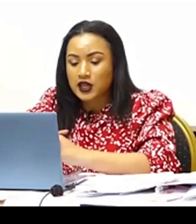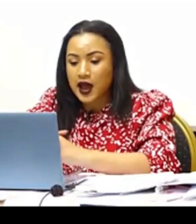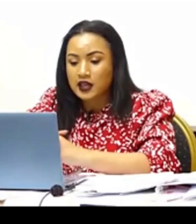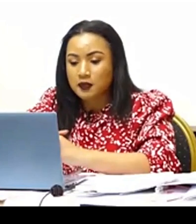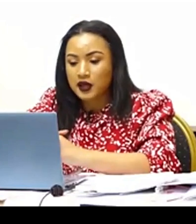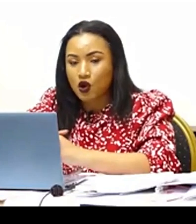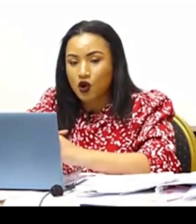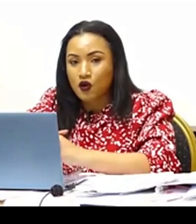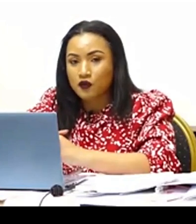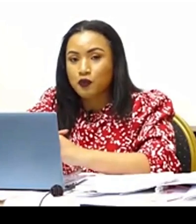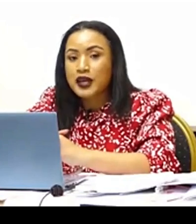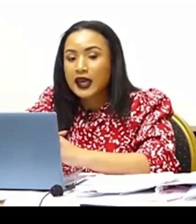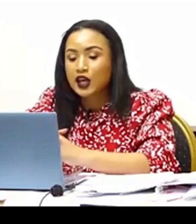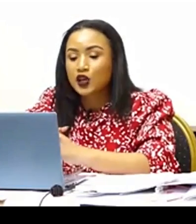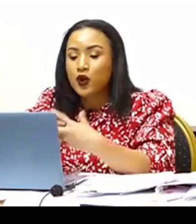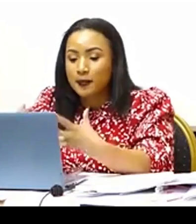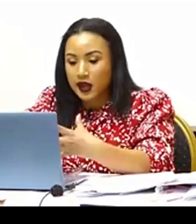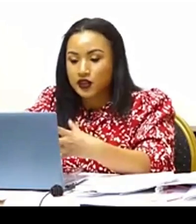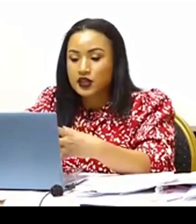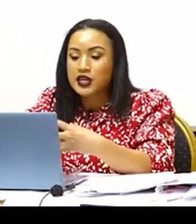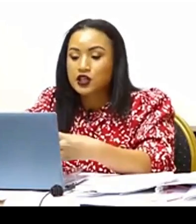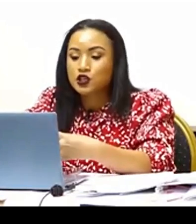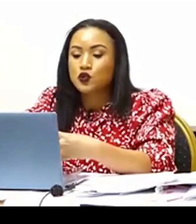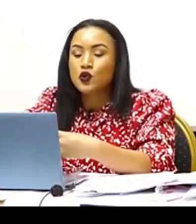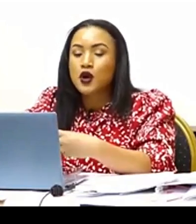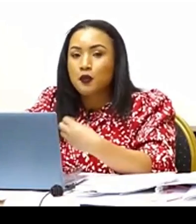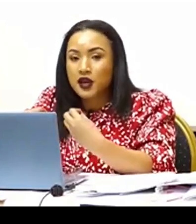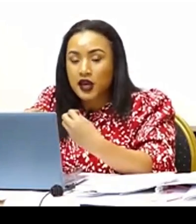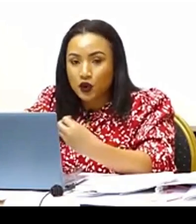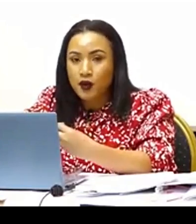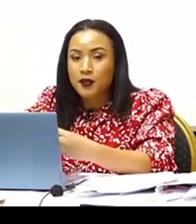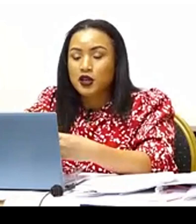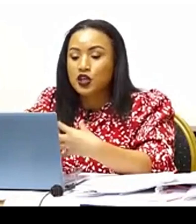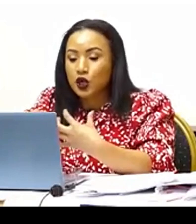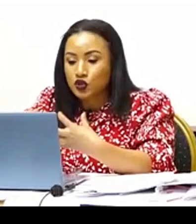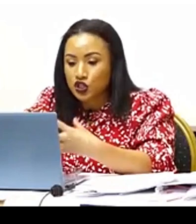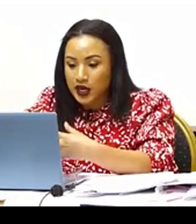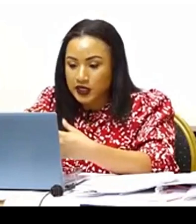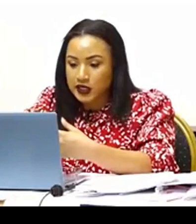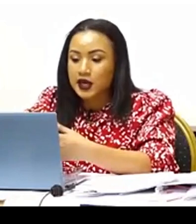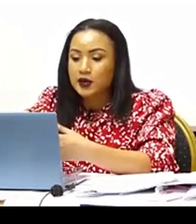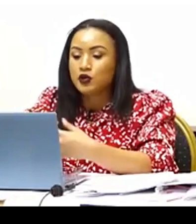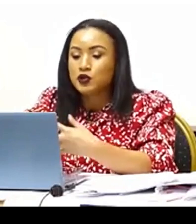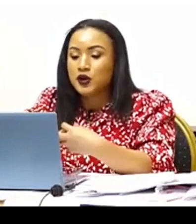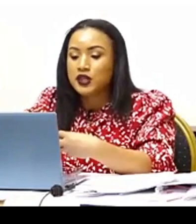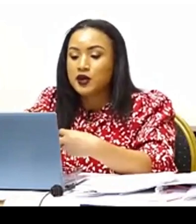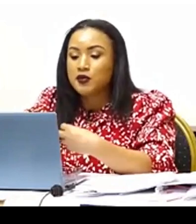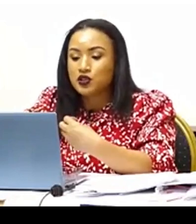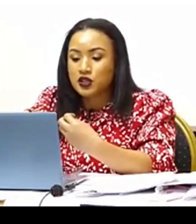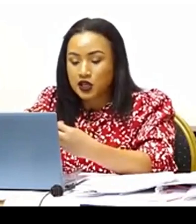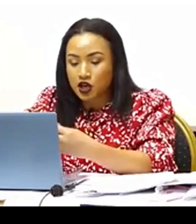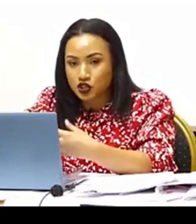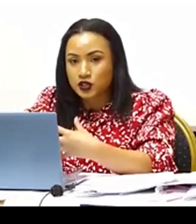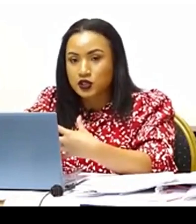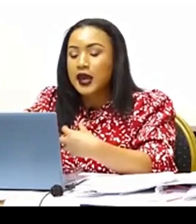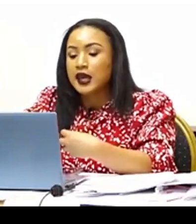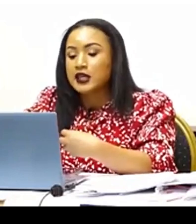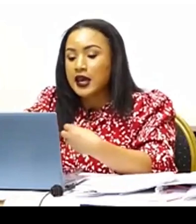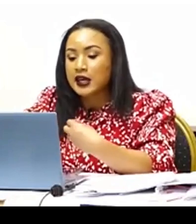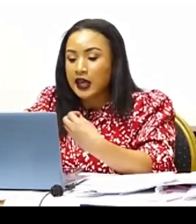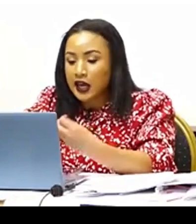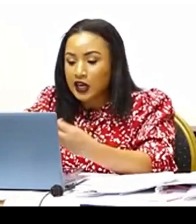brought out the aspect of bringing in women, the need to bring in women to the negotiating table, to bring them into the discussions.